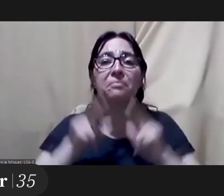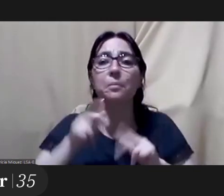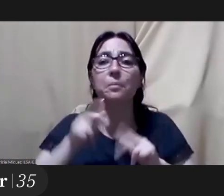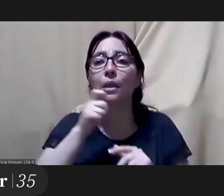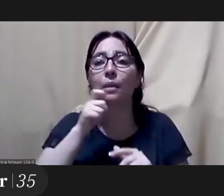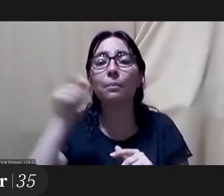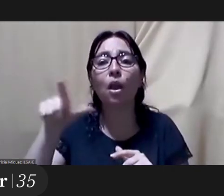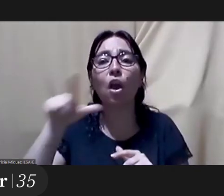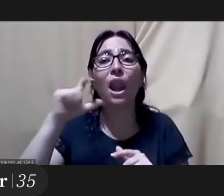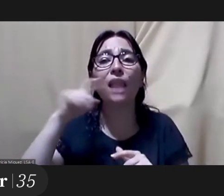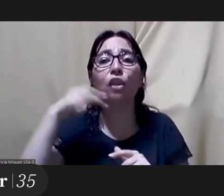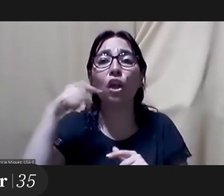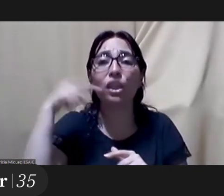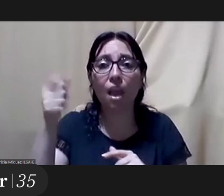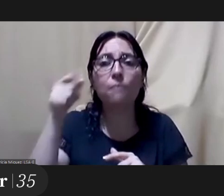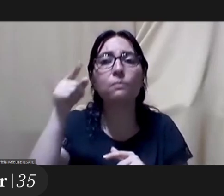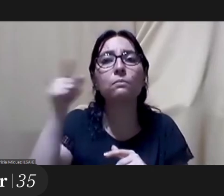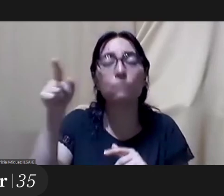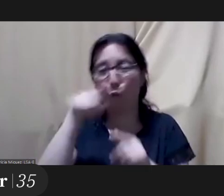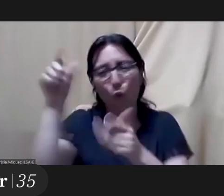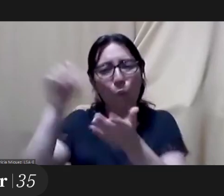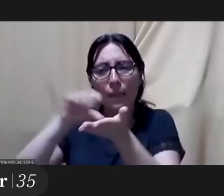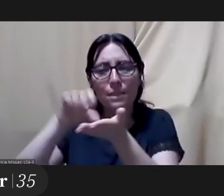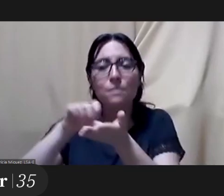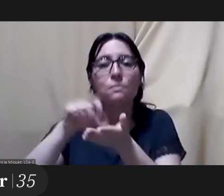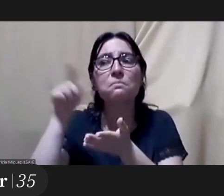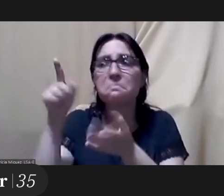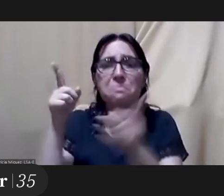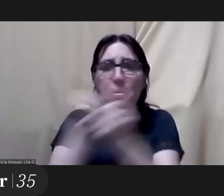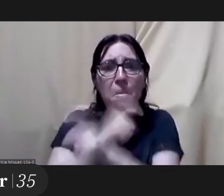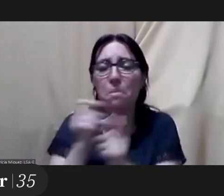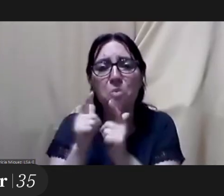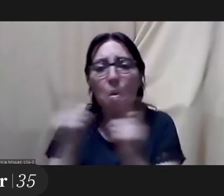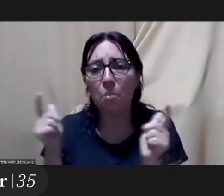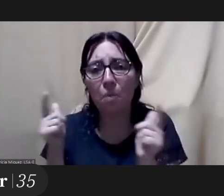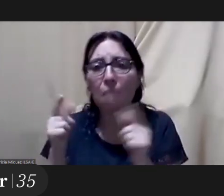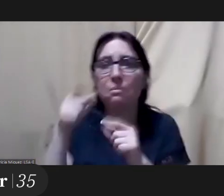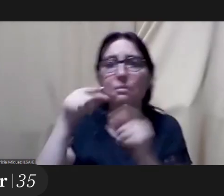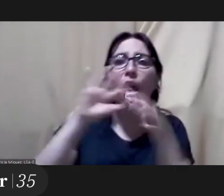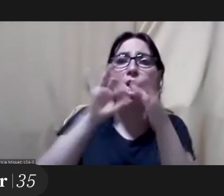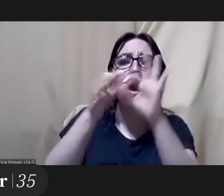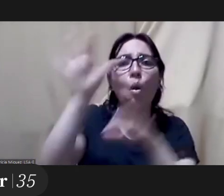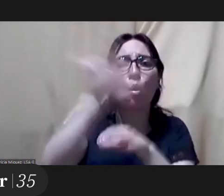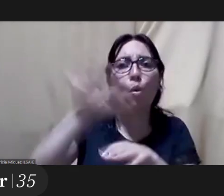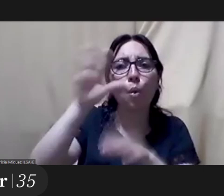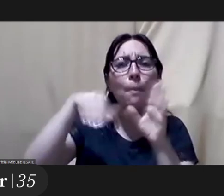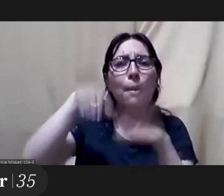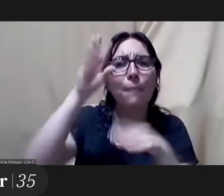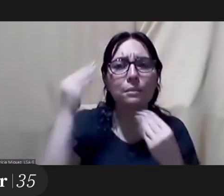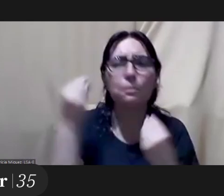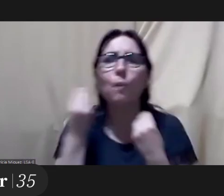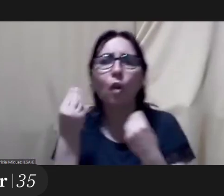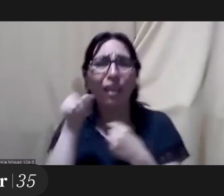it wasn't so relevant as in the rest of europe one of the reasons is that they